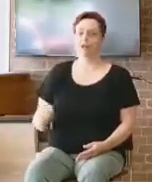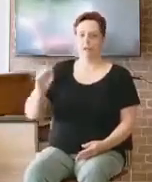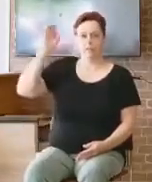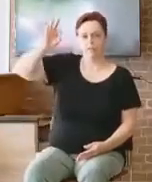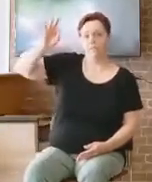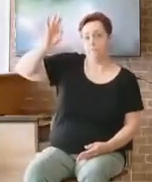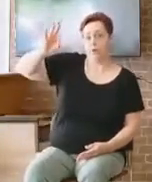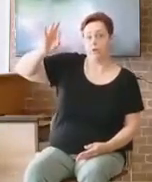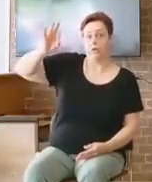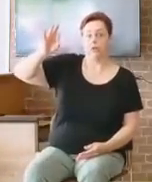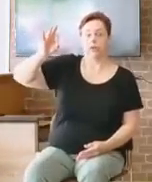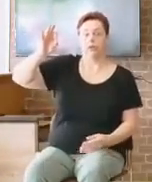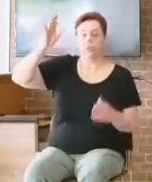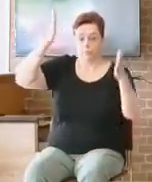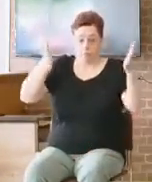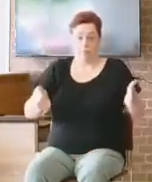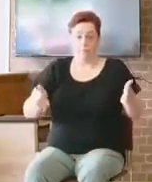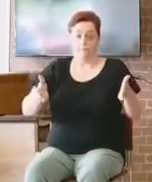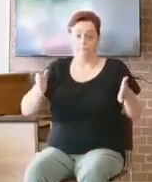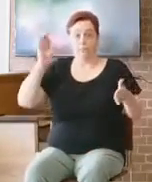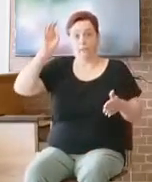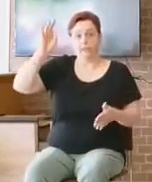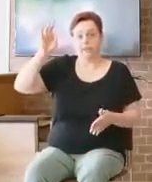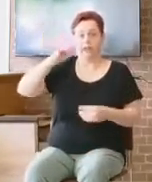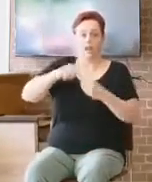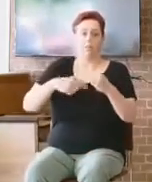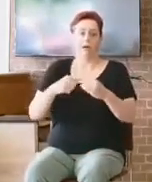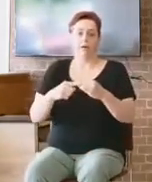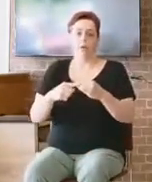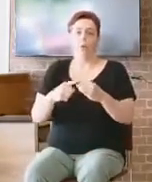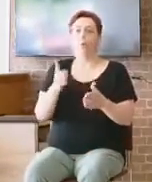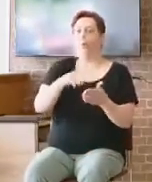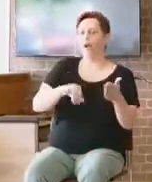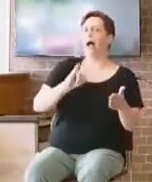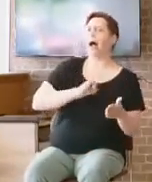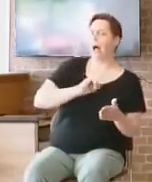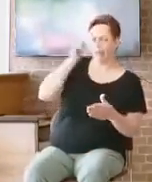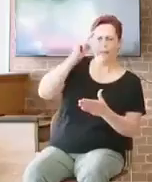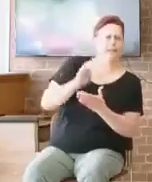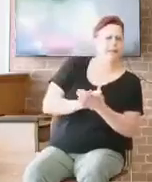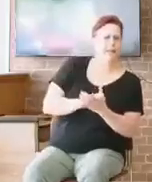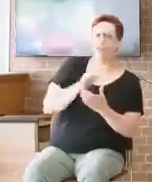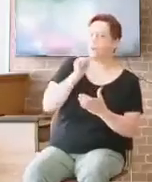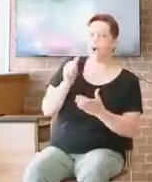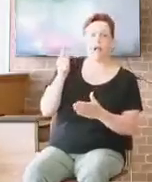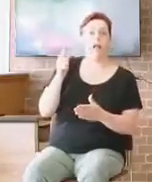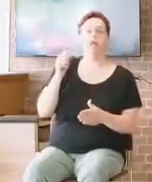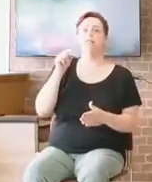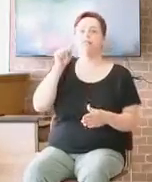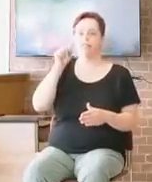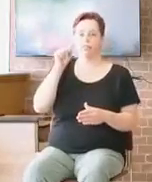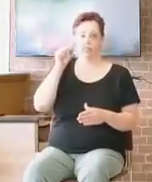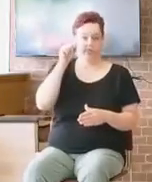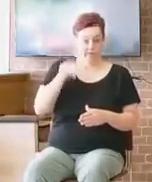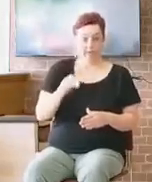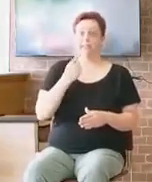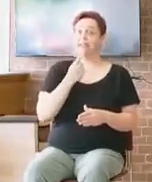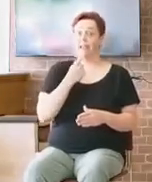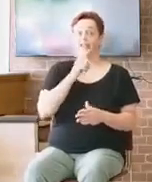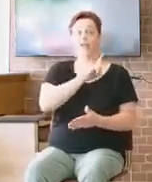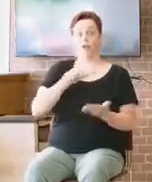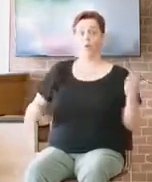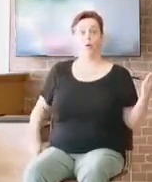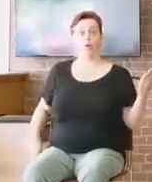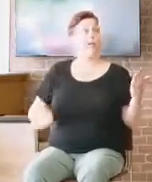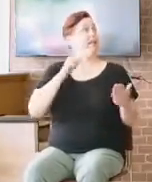on I believe and not thus saith the Lord. This is the be-all-end-all right here. No